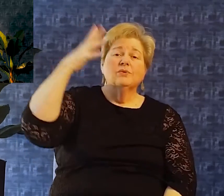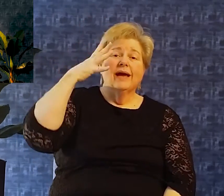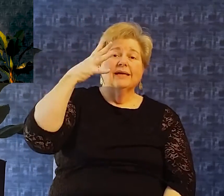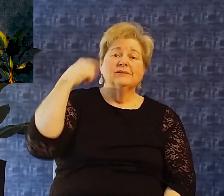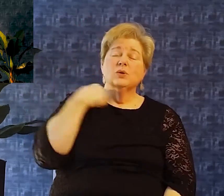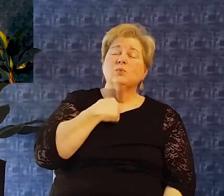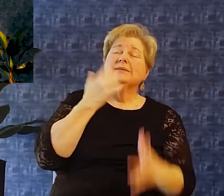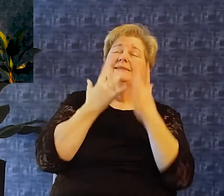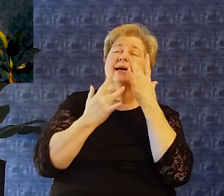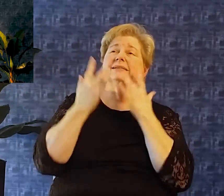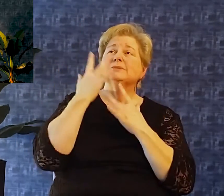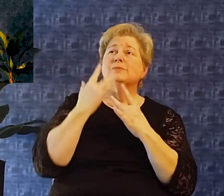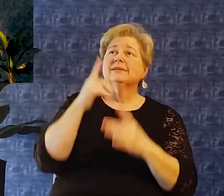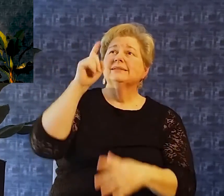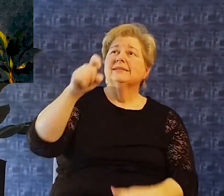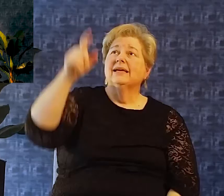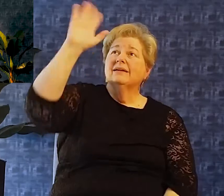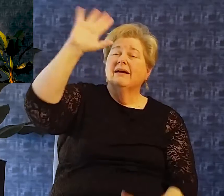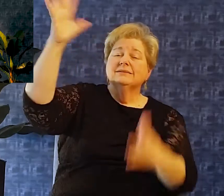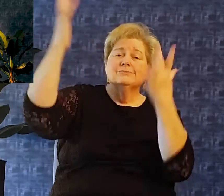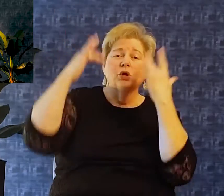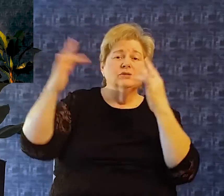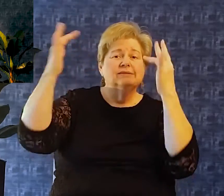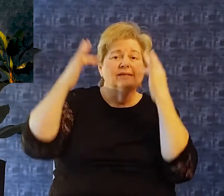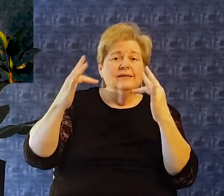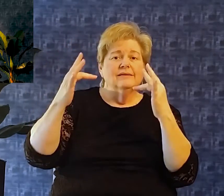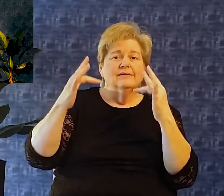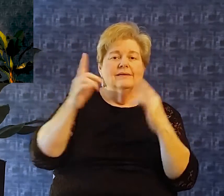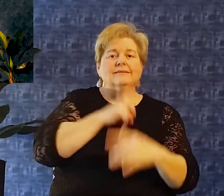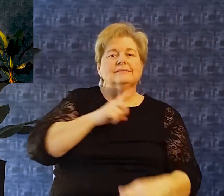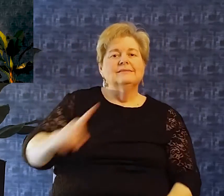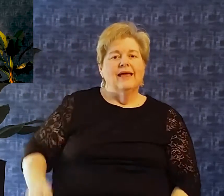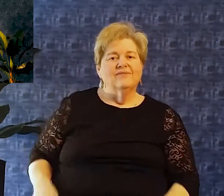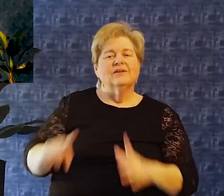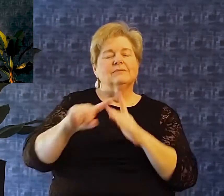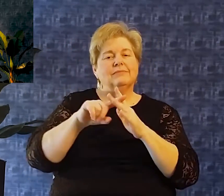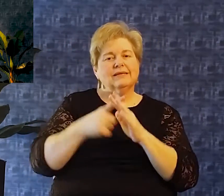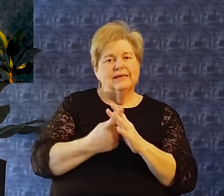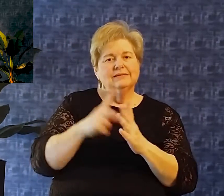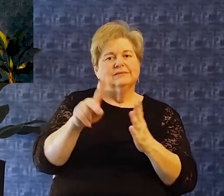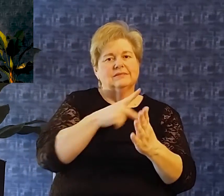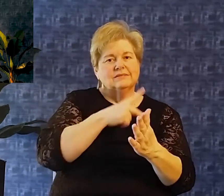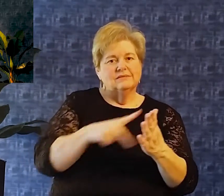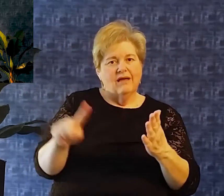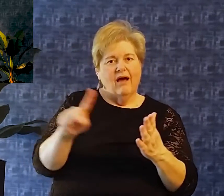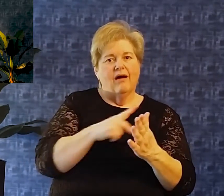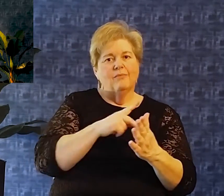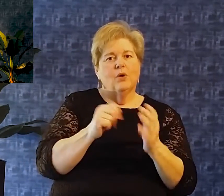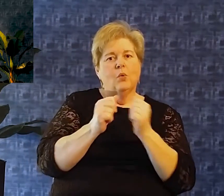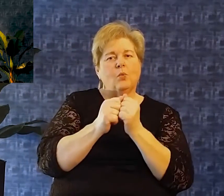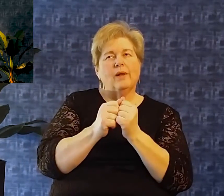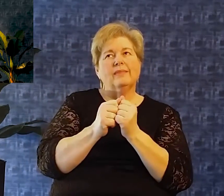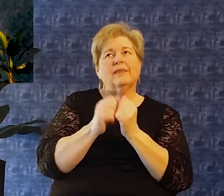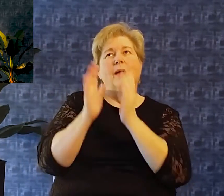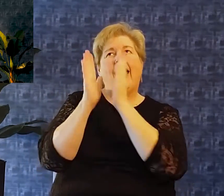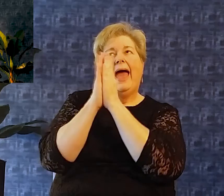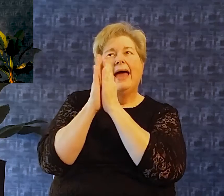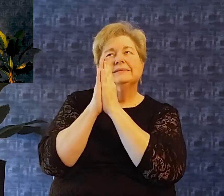god's grace We are in desperate need of god's mercy And so david begins this psalm with with a